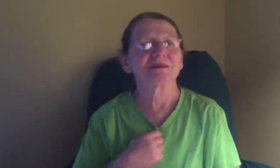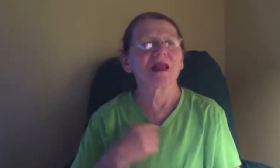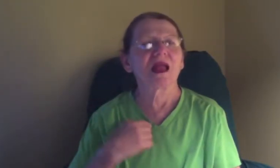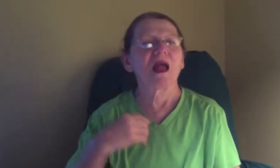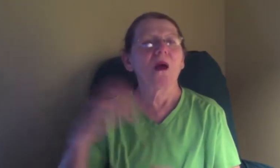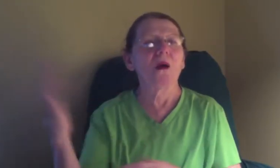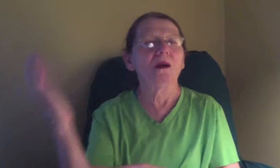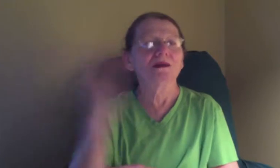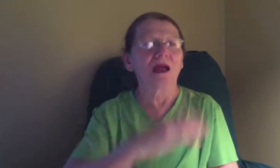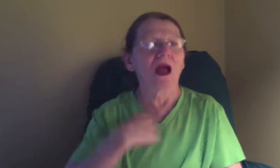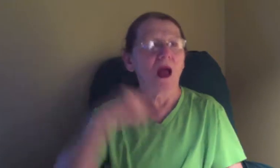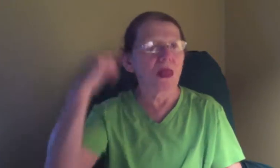fallen